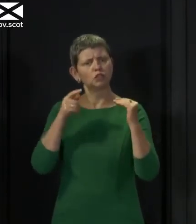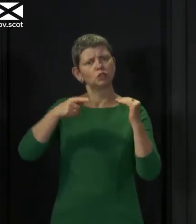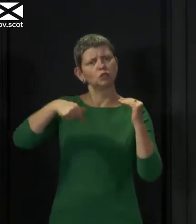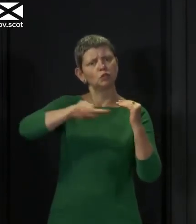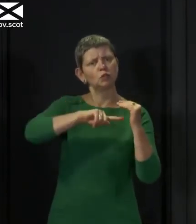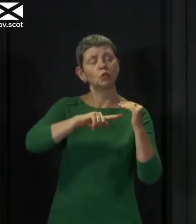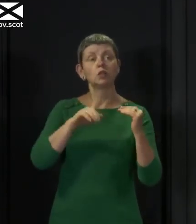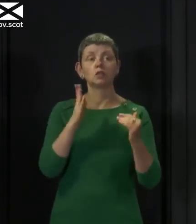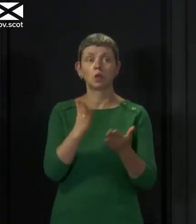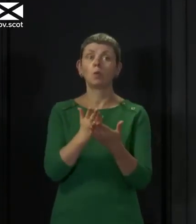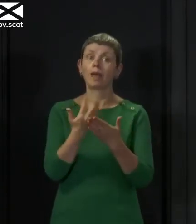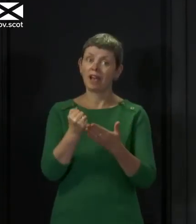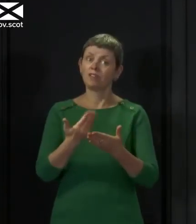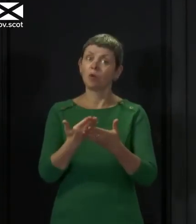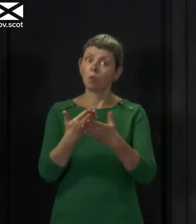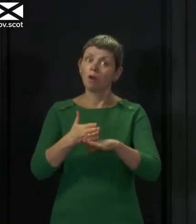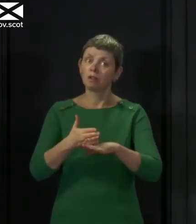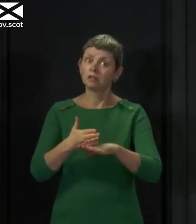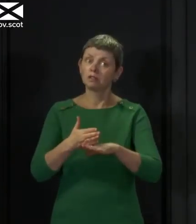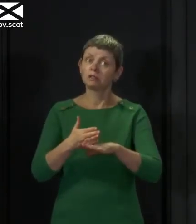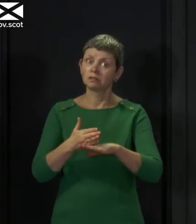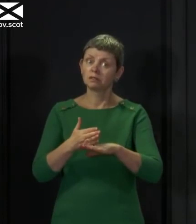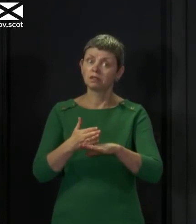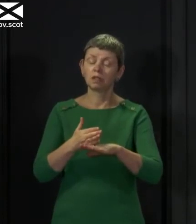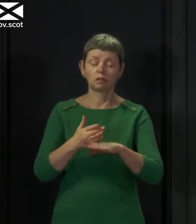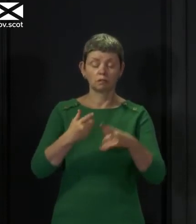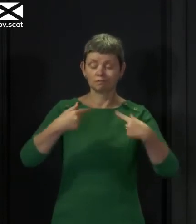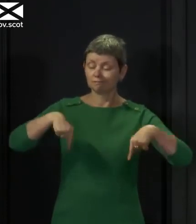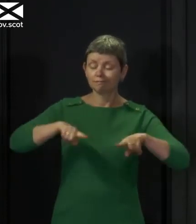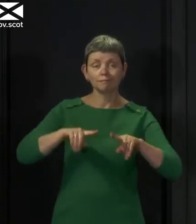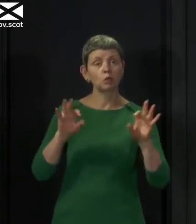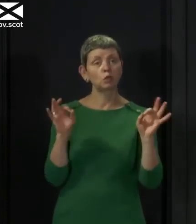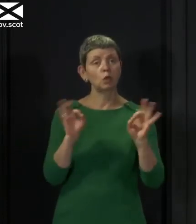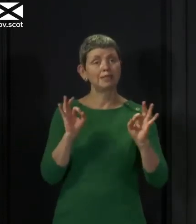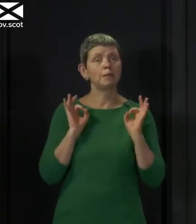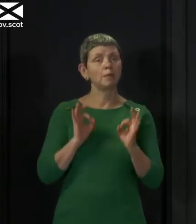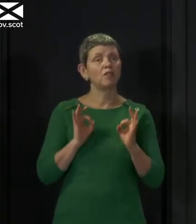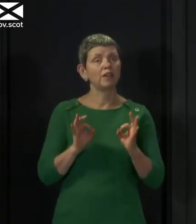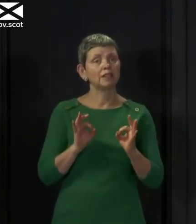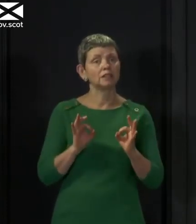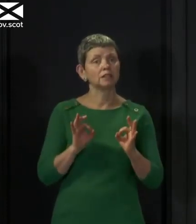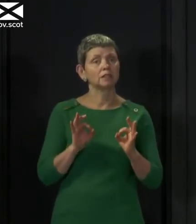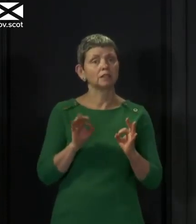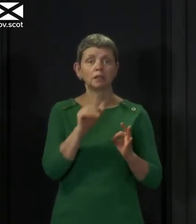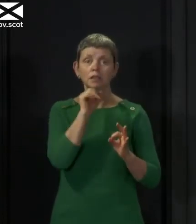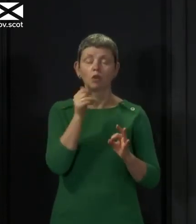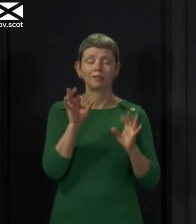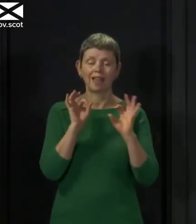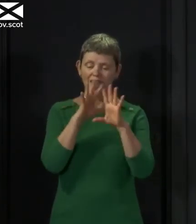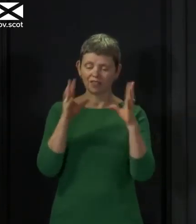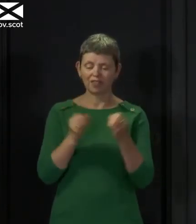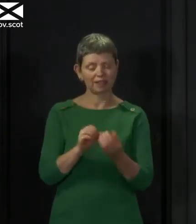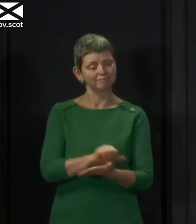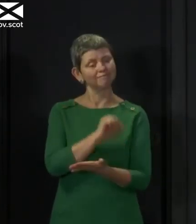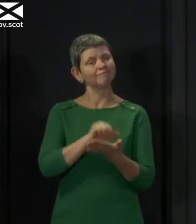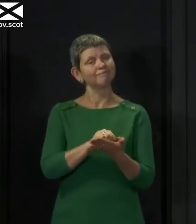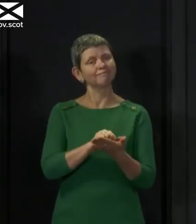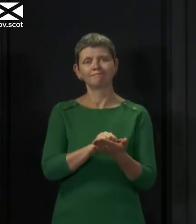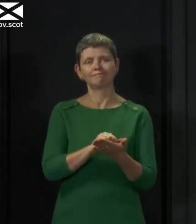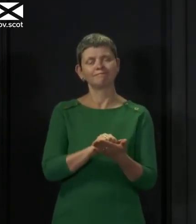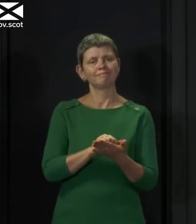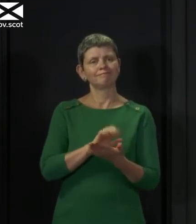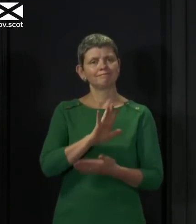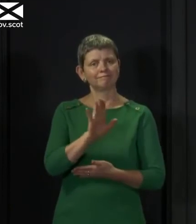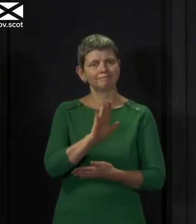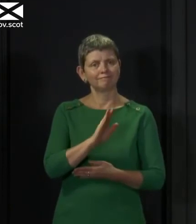So we've all got work to do there, and none of us are perfect, and none of us always get this right, which is why, as we rightly now,